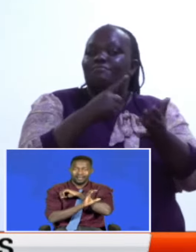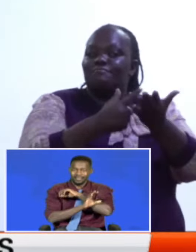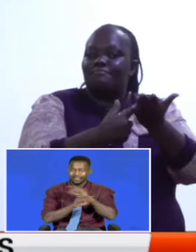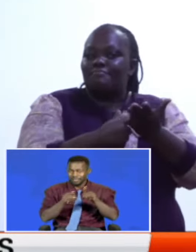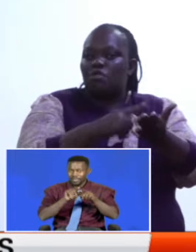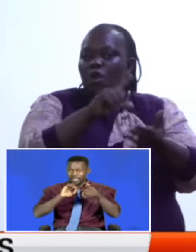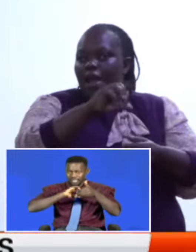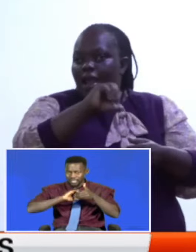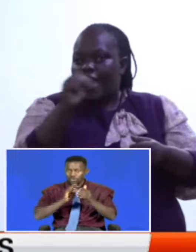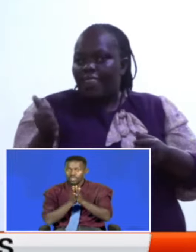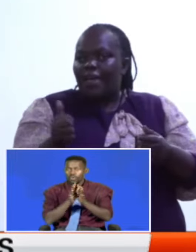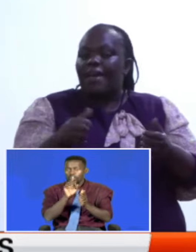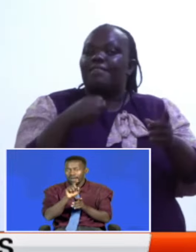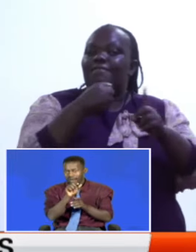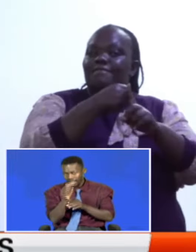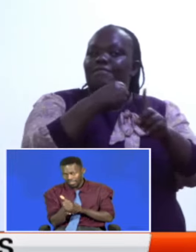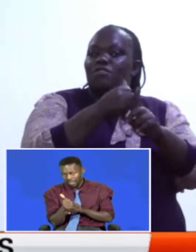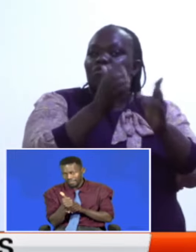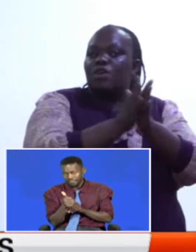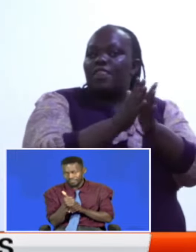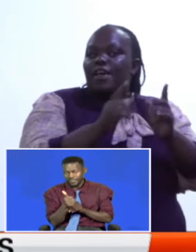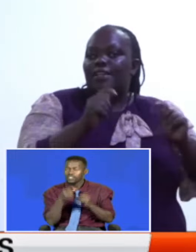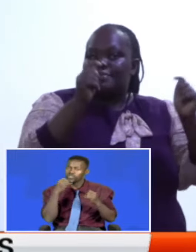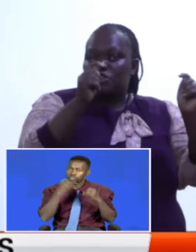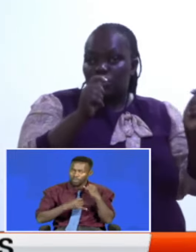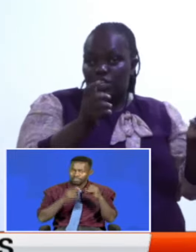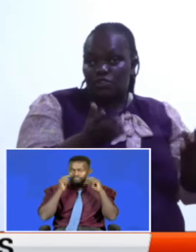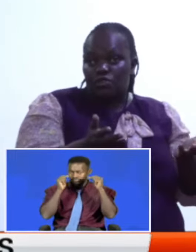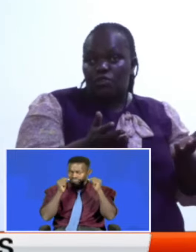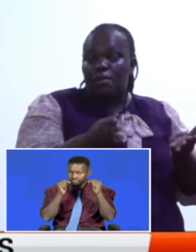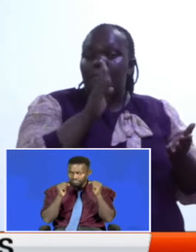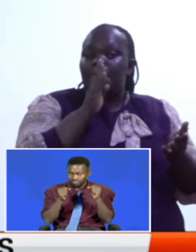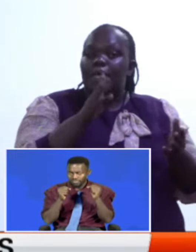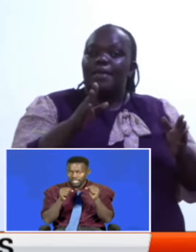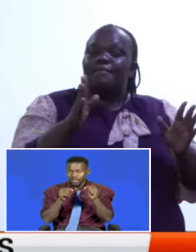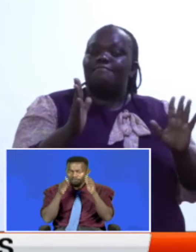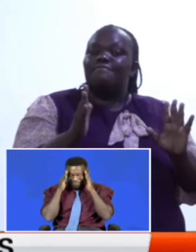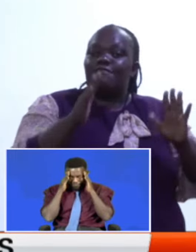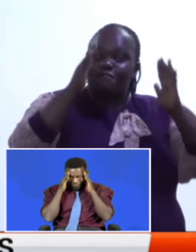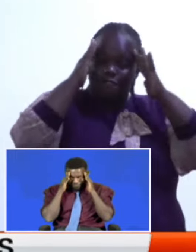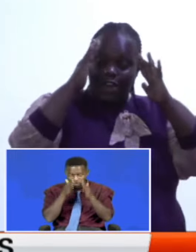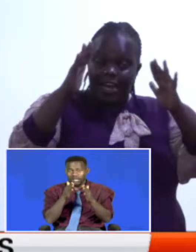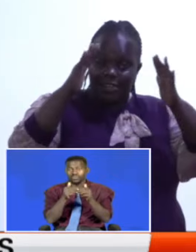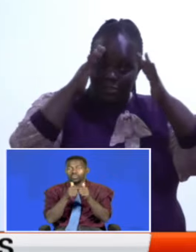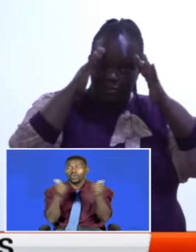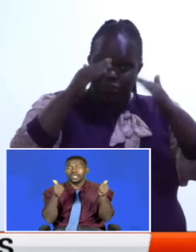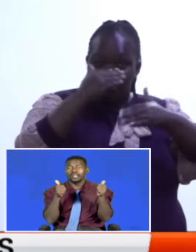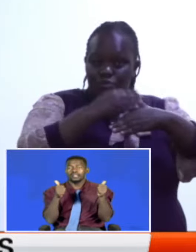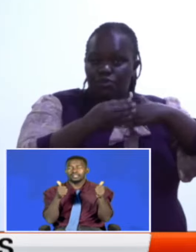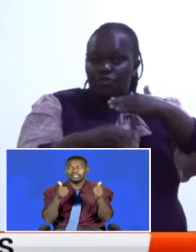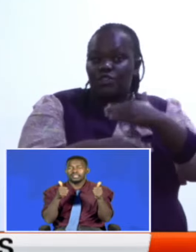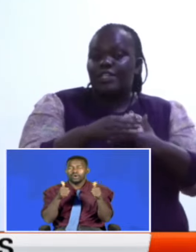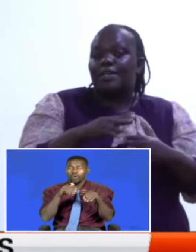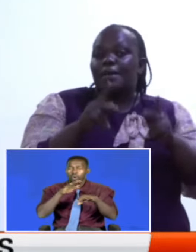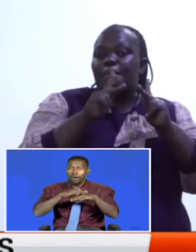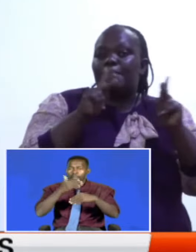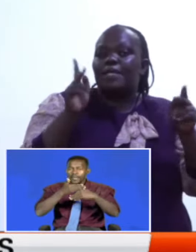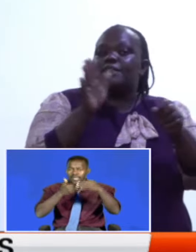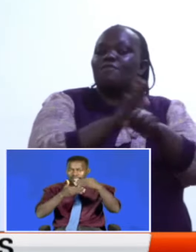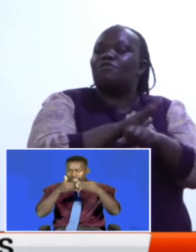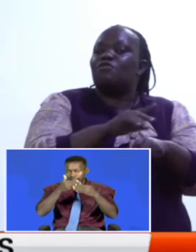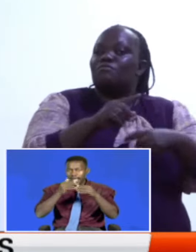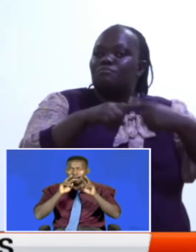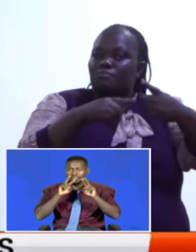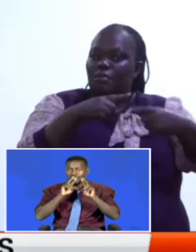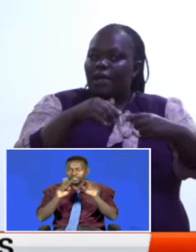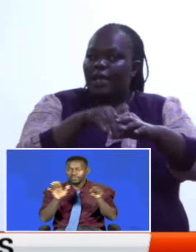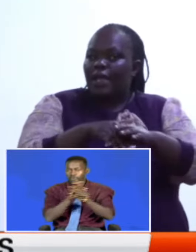Without violence and demonstration, and be focused and committed to building a peaceful progress in